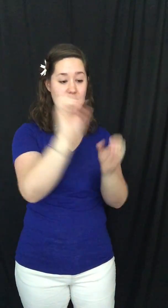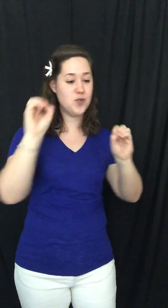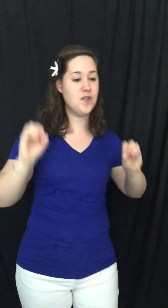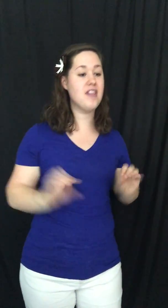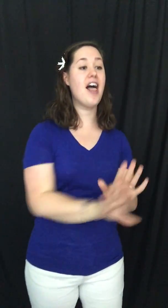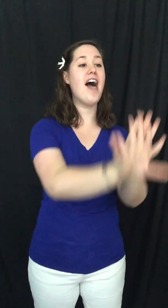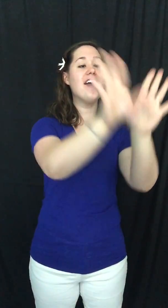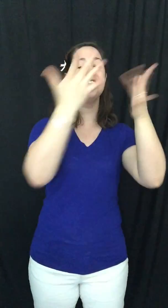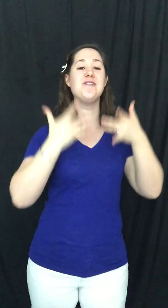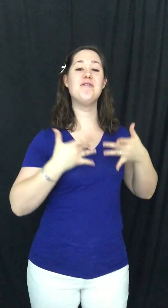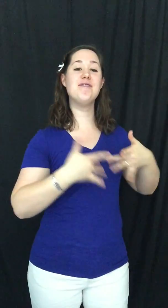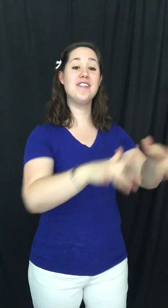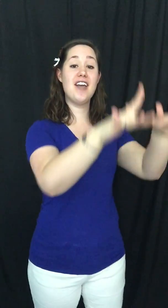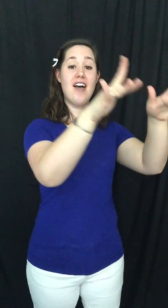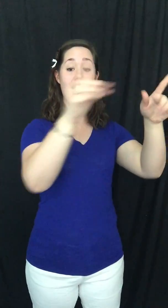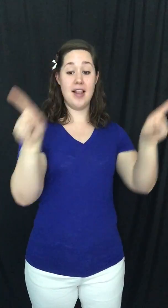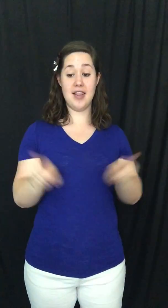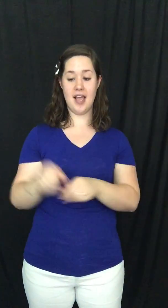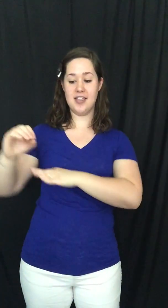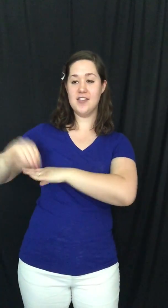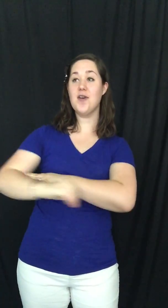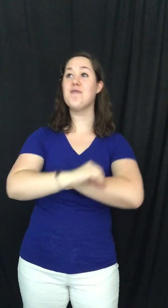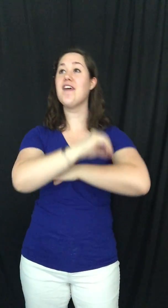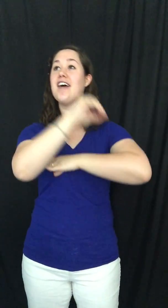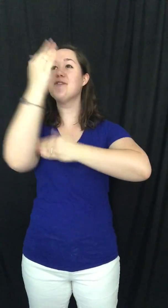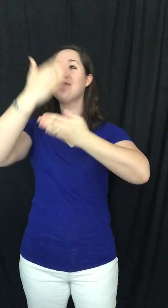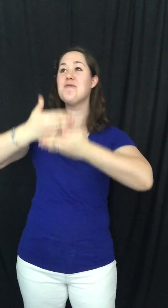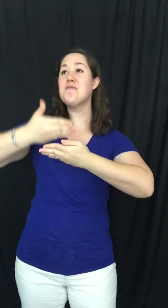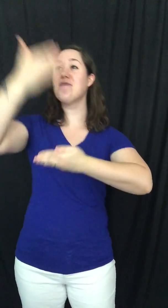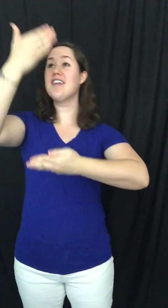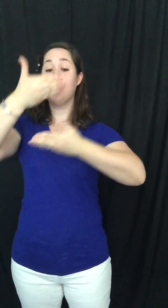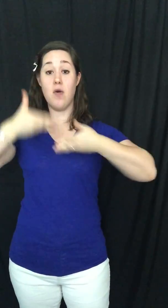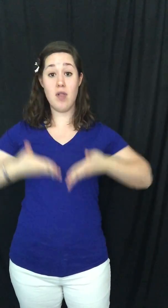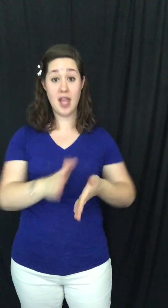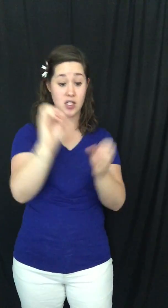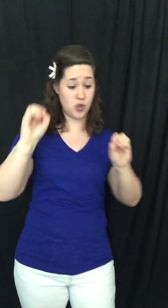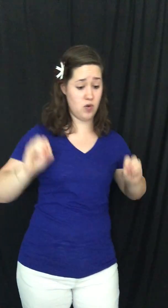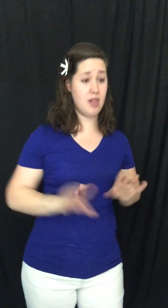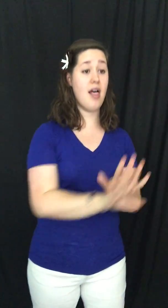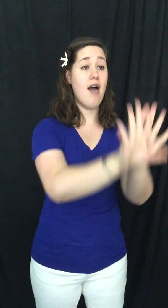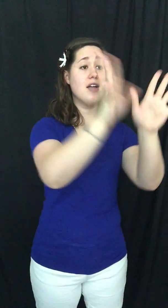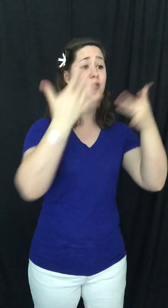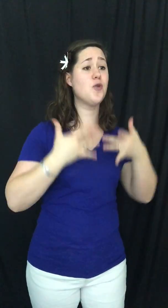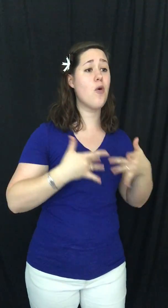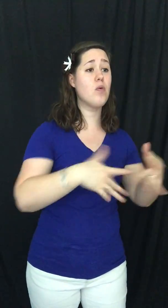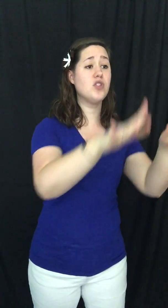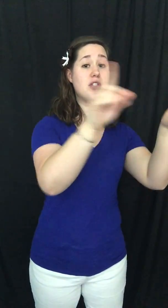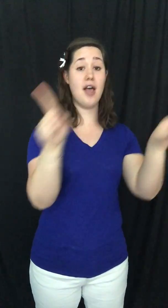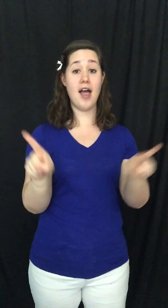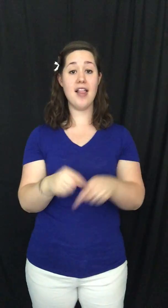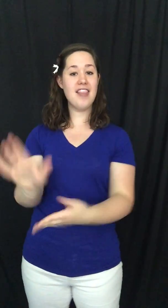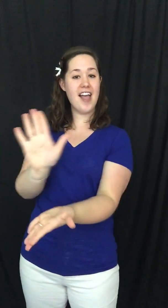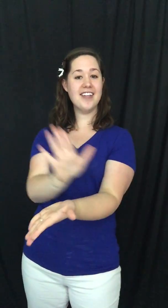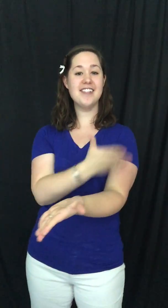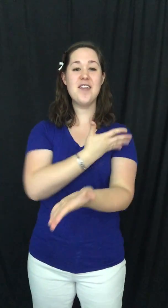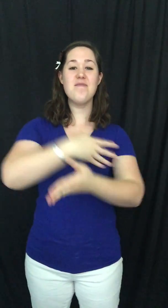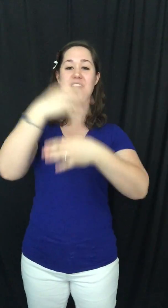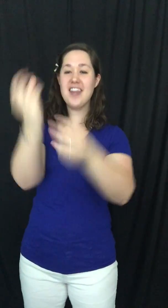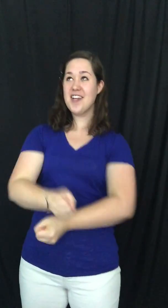To the light so shine Like a sunrise through the windows Let your light so shine Like a symphony